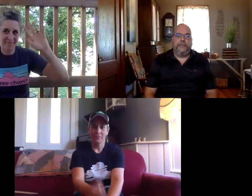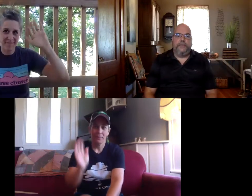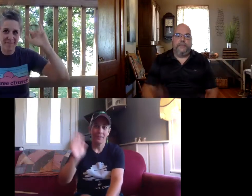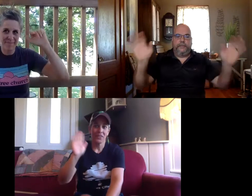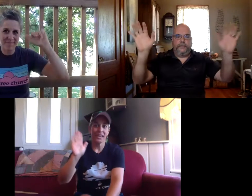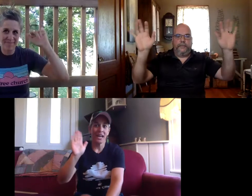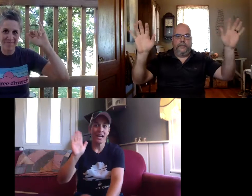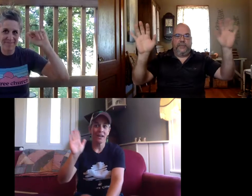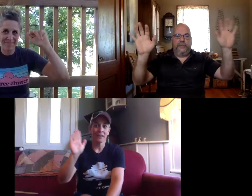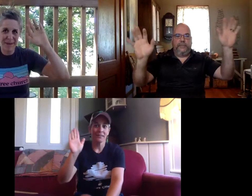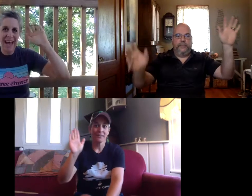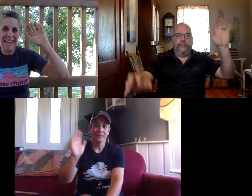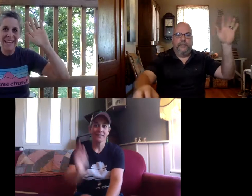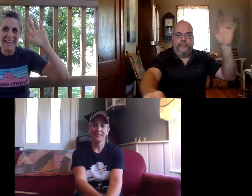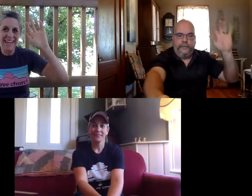see ya